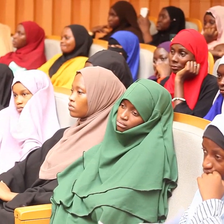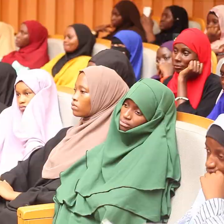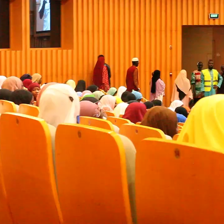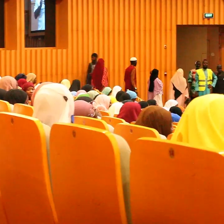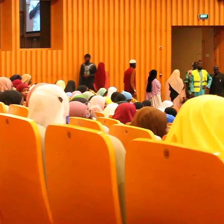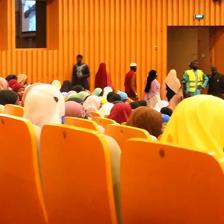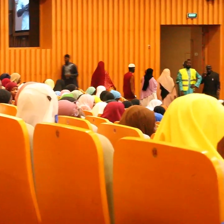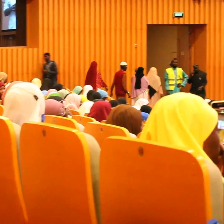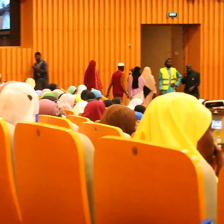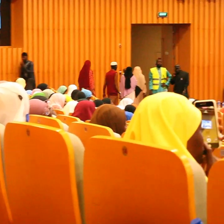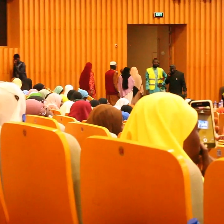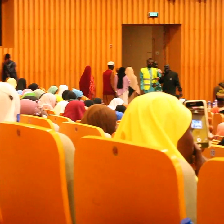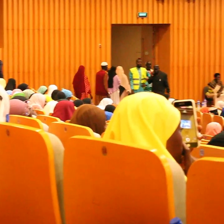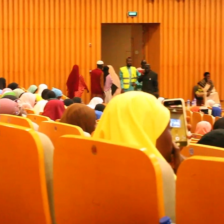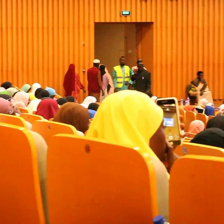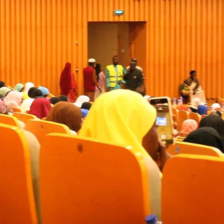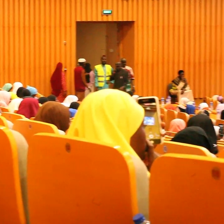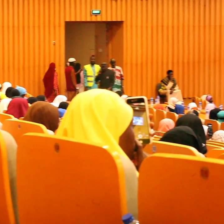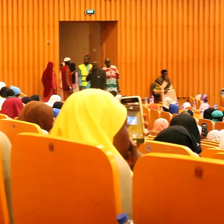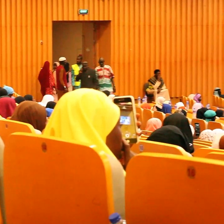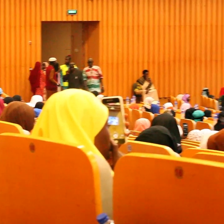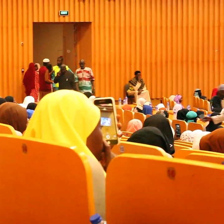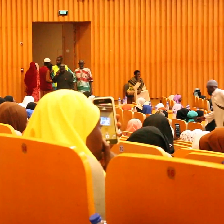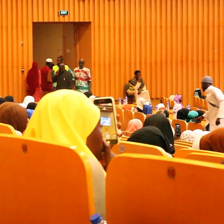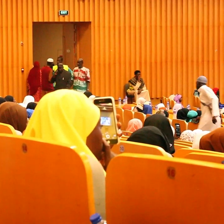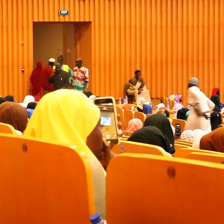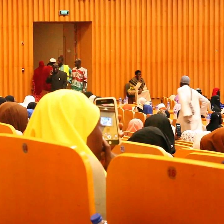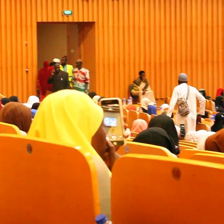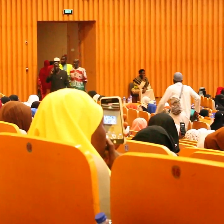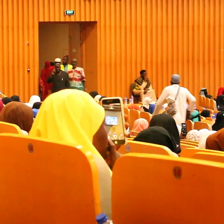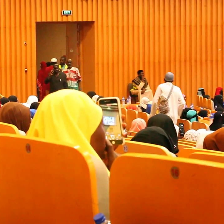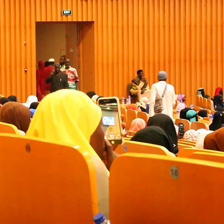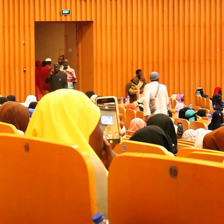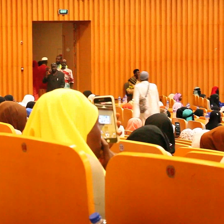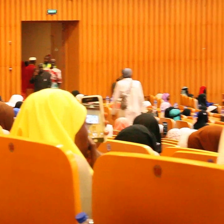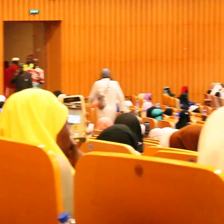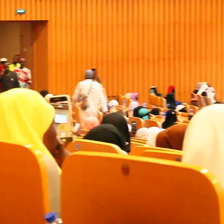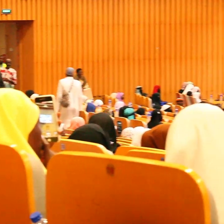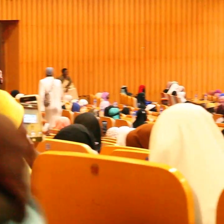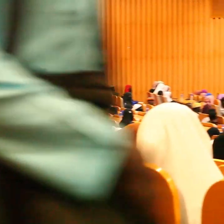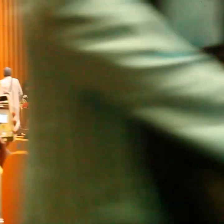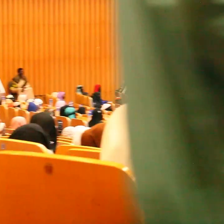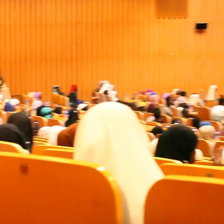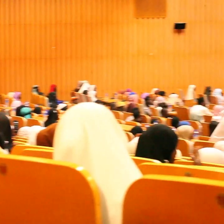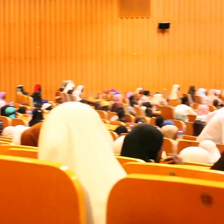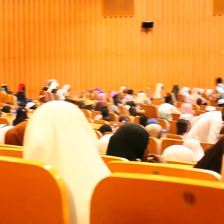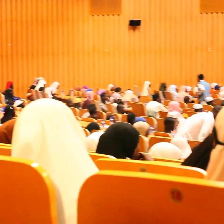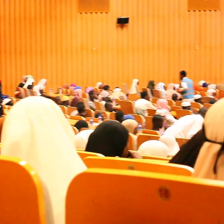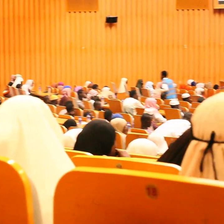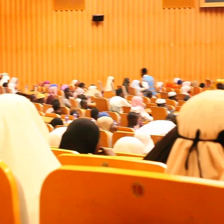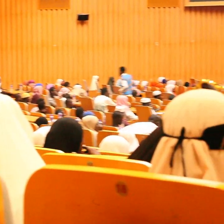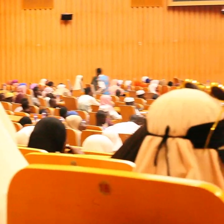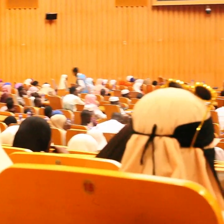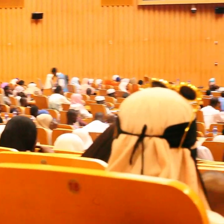Sheikh Sisa when I was given the position of being an imam in the UK I never applied